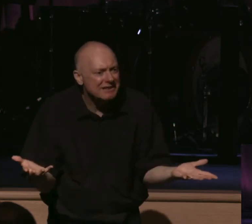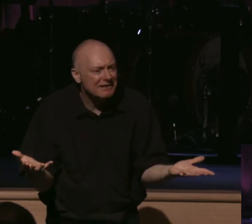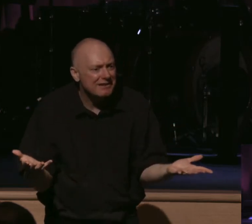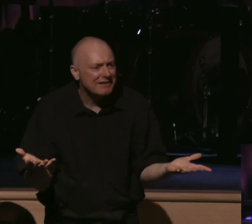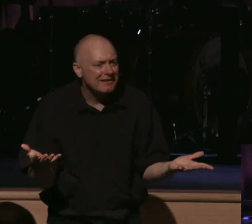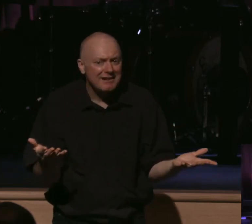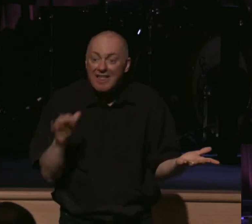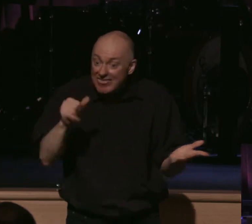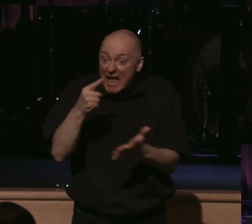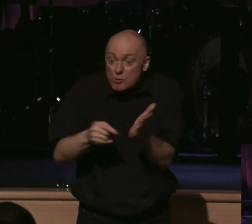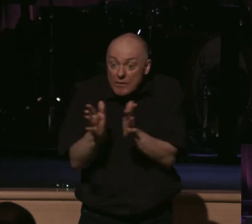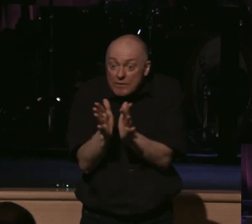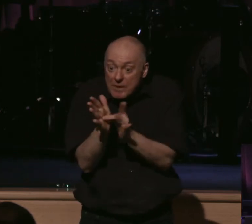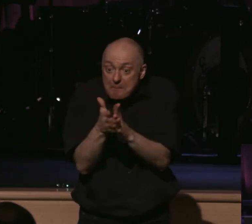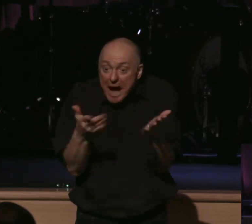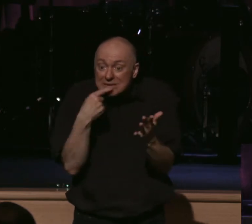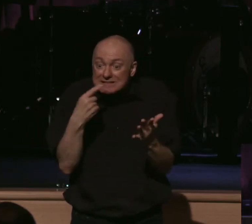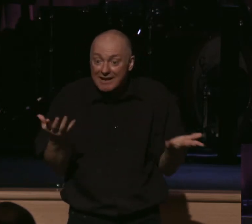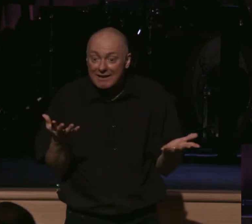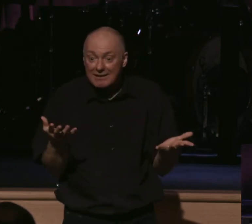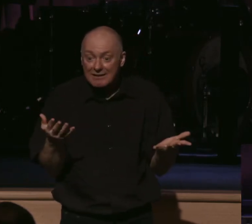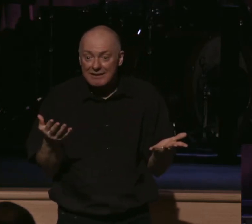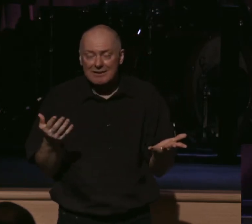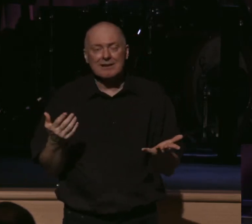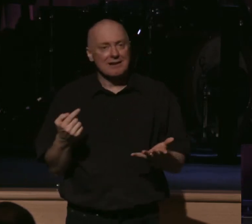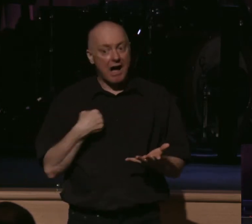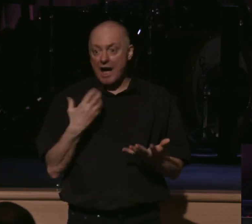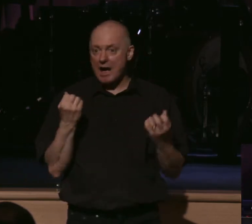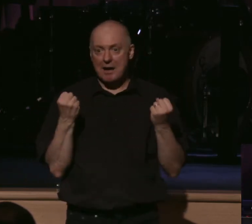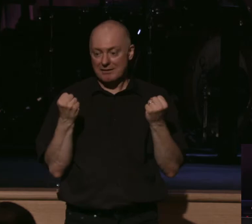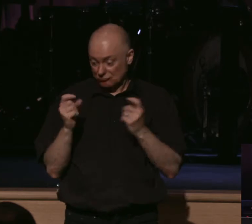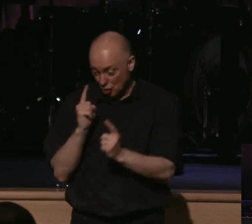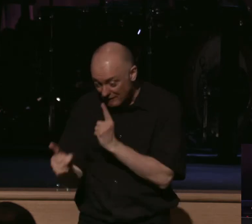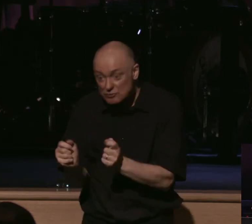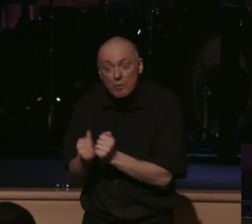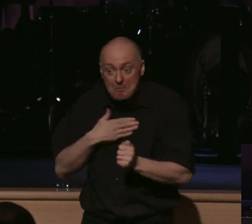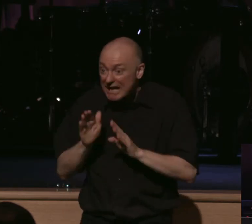And this is what the Bible says. And I want you, like, I'm having conversations with my children right now.